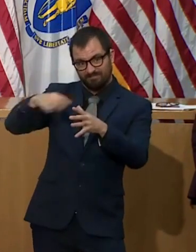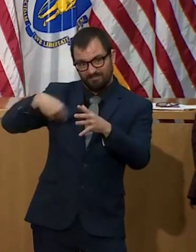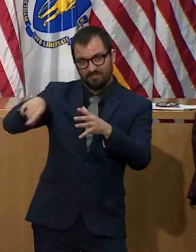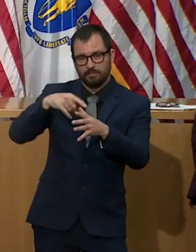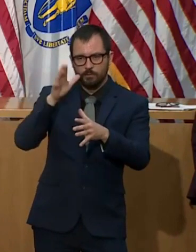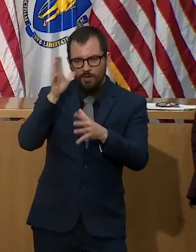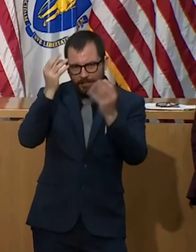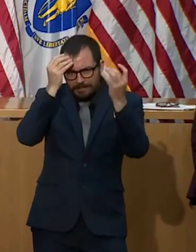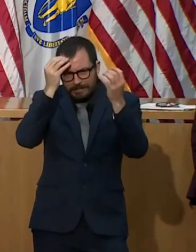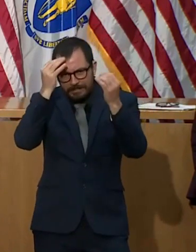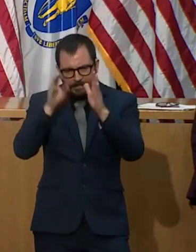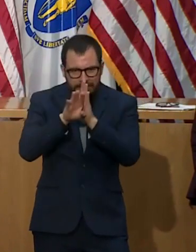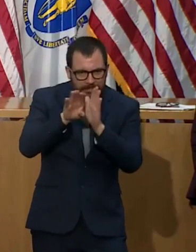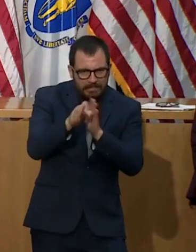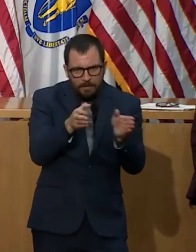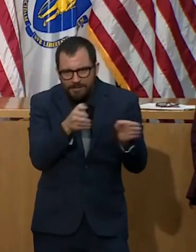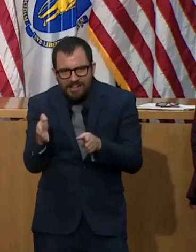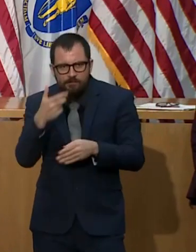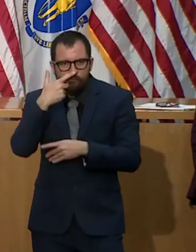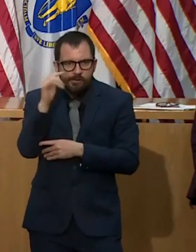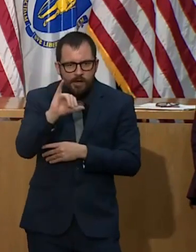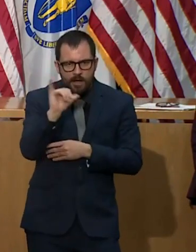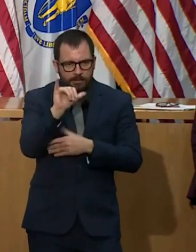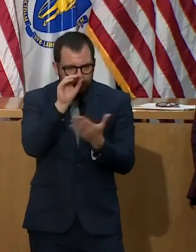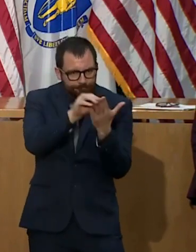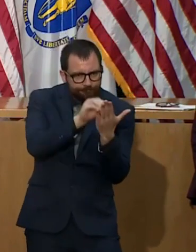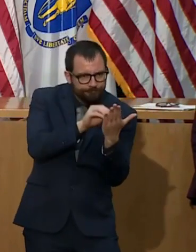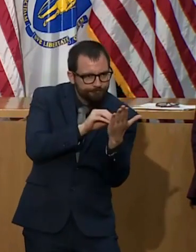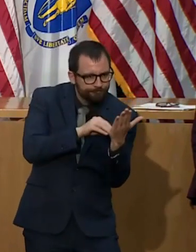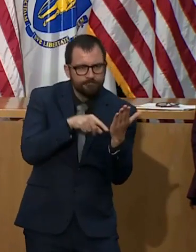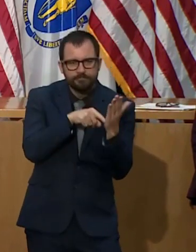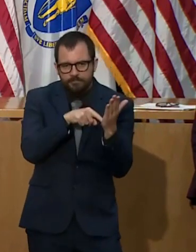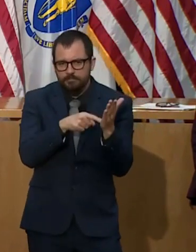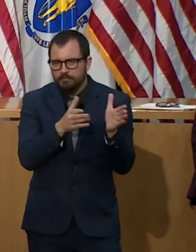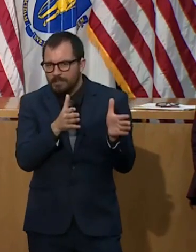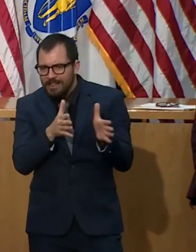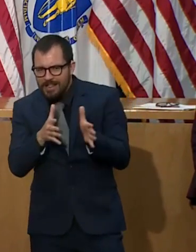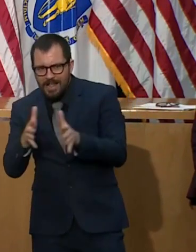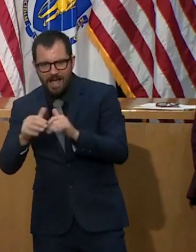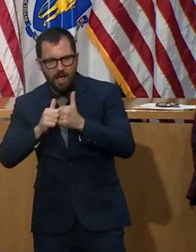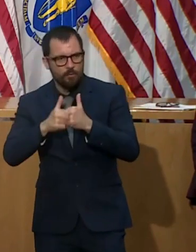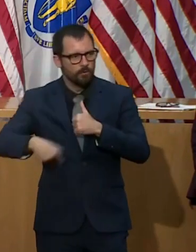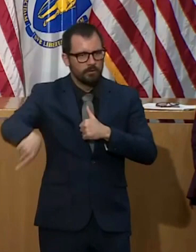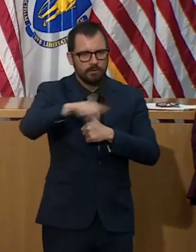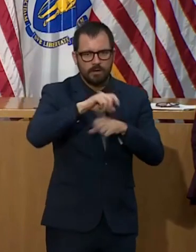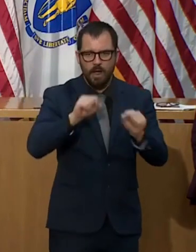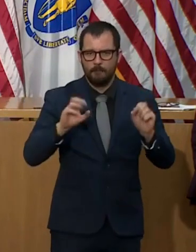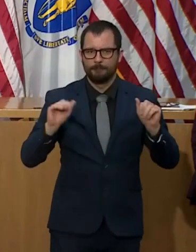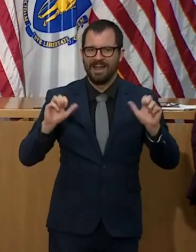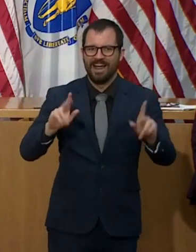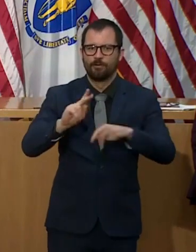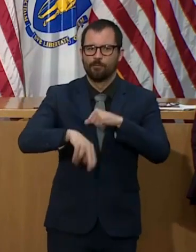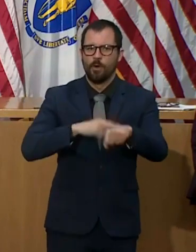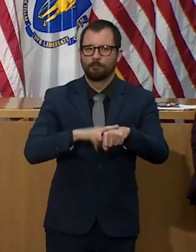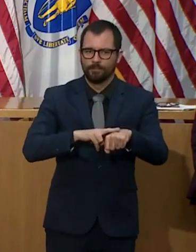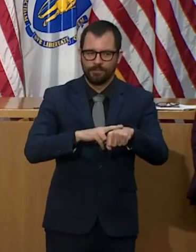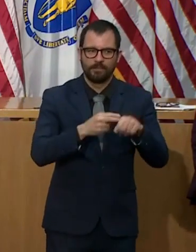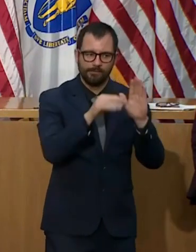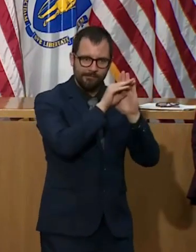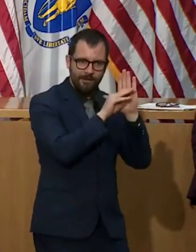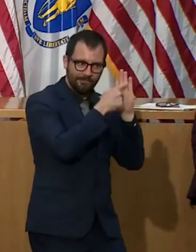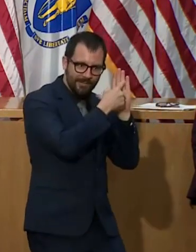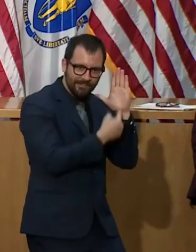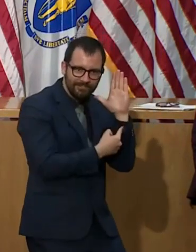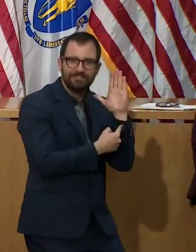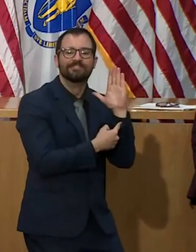implement safety measures for the new rules of the road. We've asked this group to produce their plan by May 18th. The